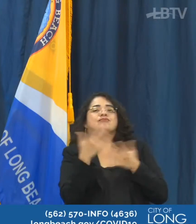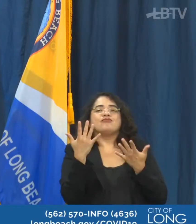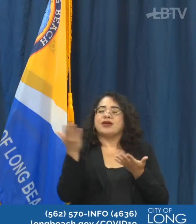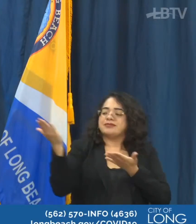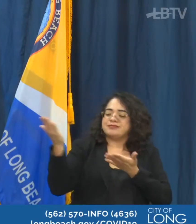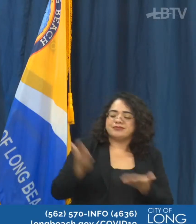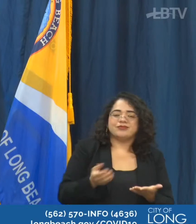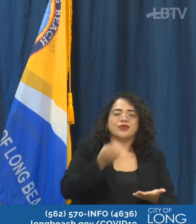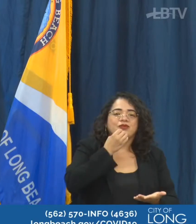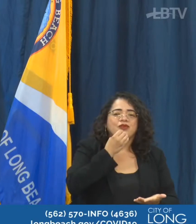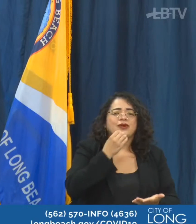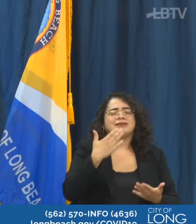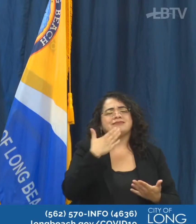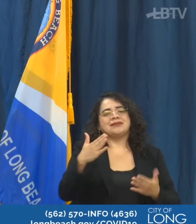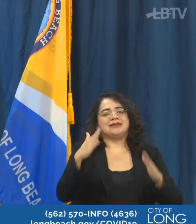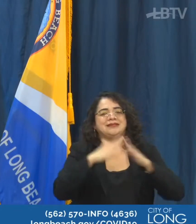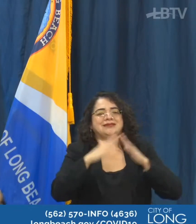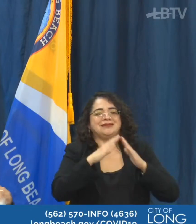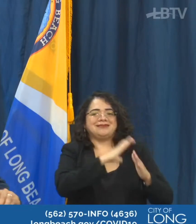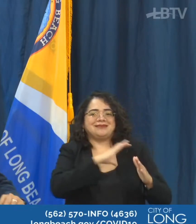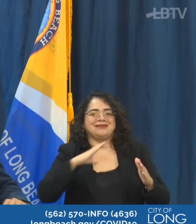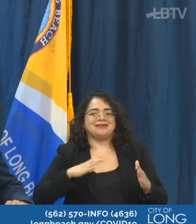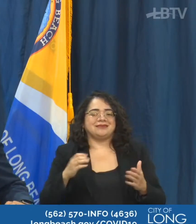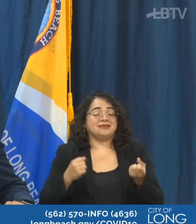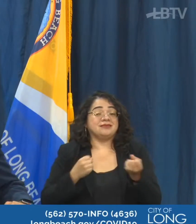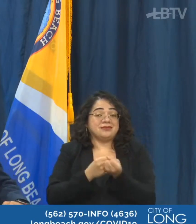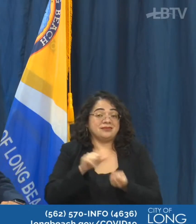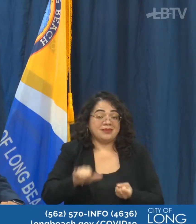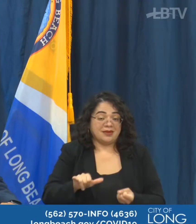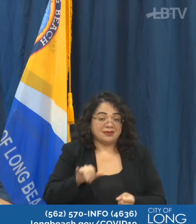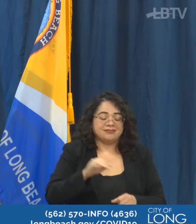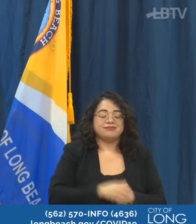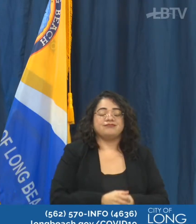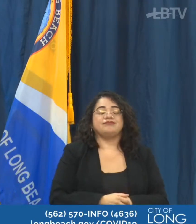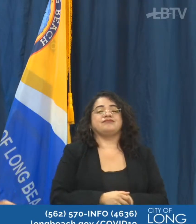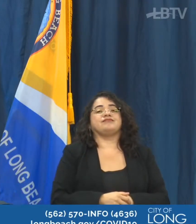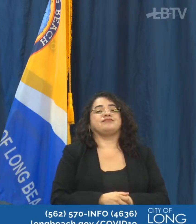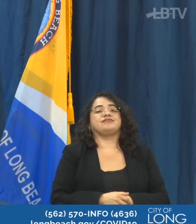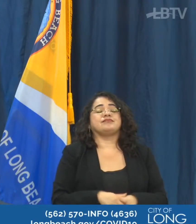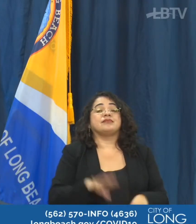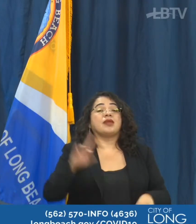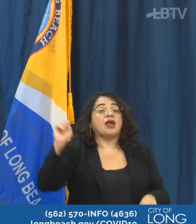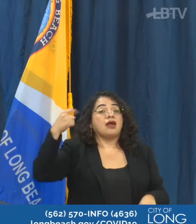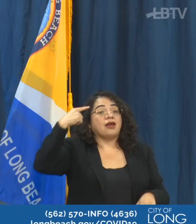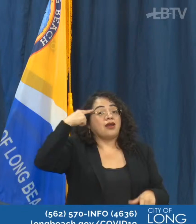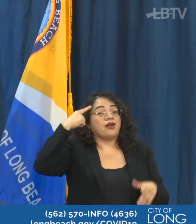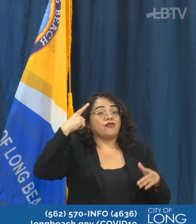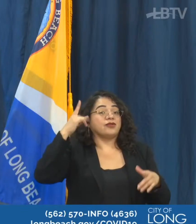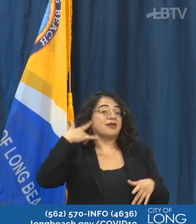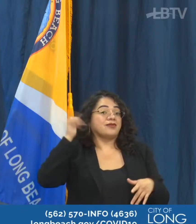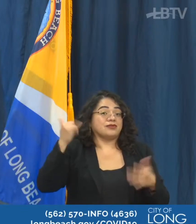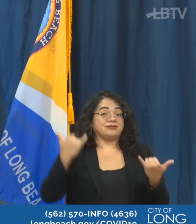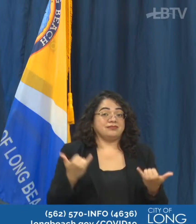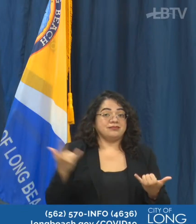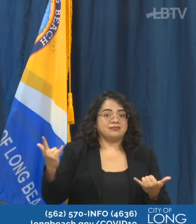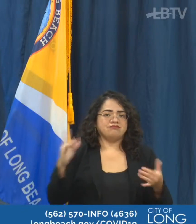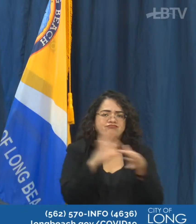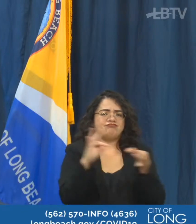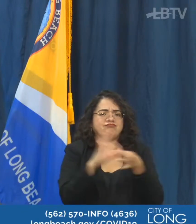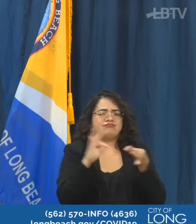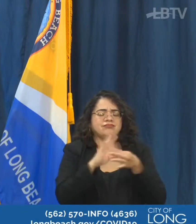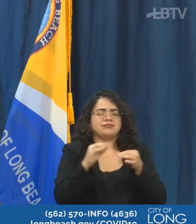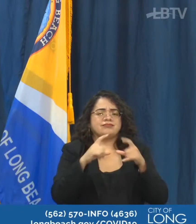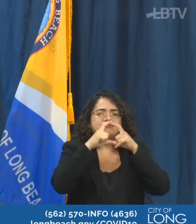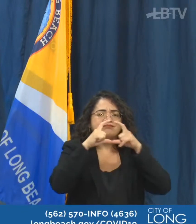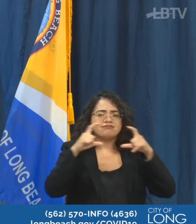supportive of that. We also want to remind individuals that the governor today put out new orders as it relates to face coverings.